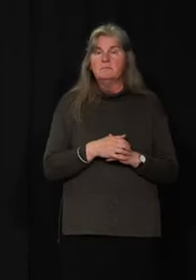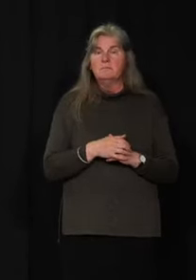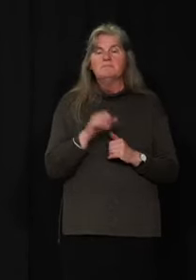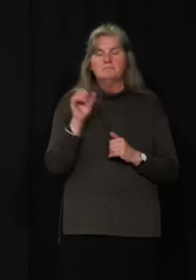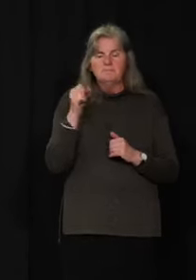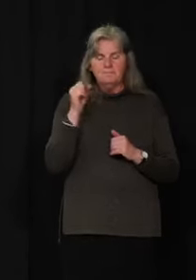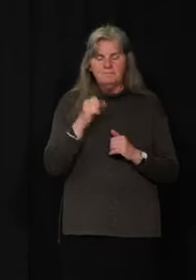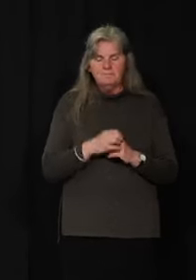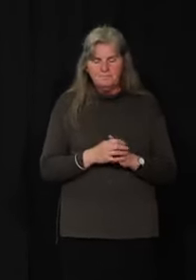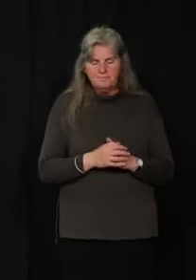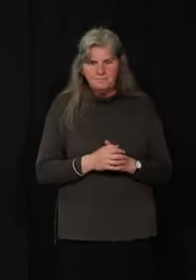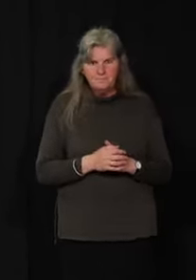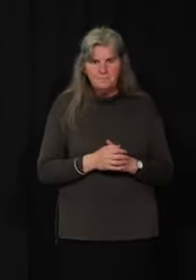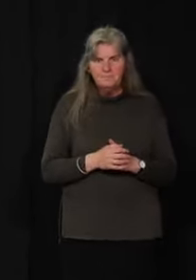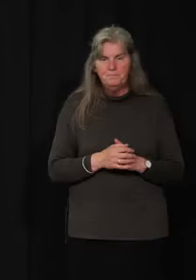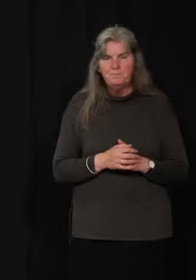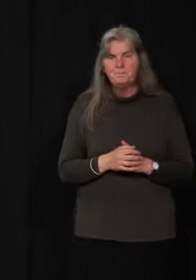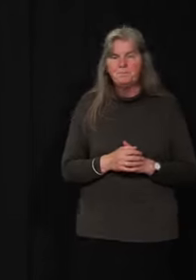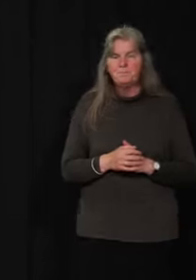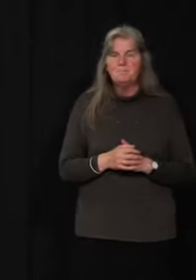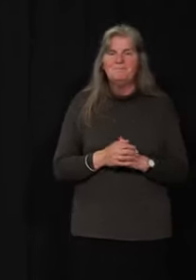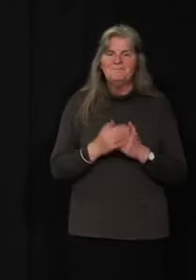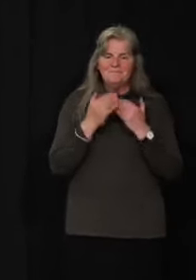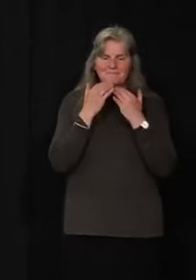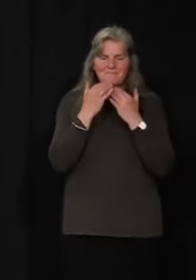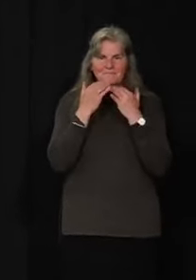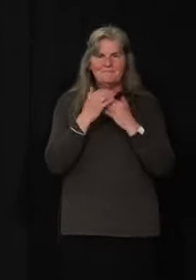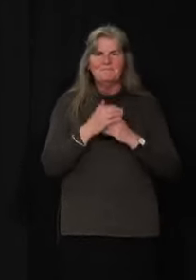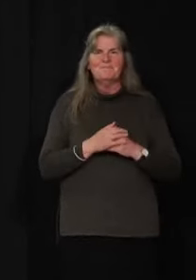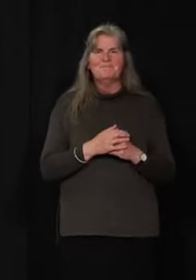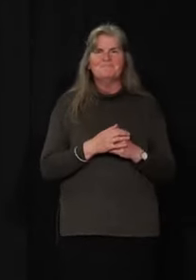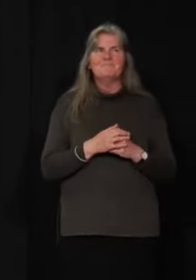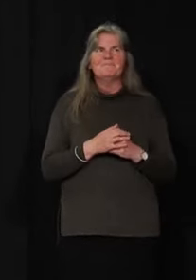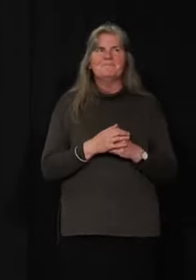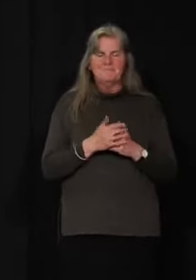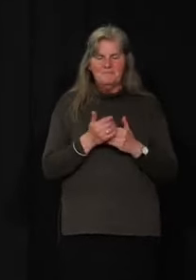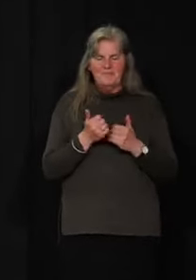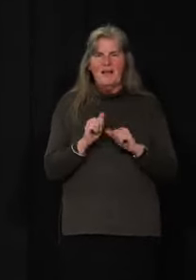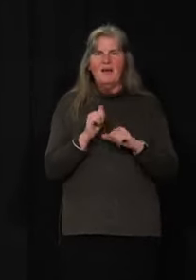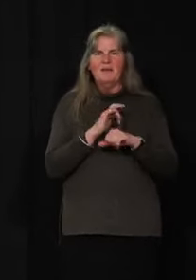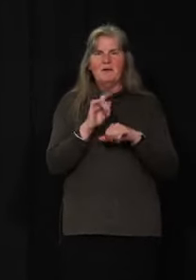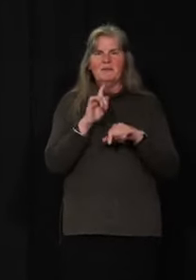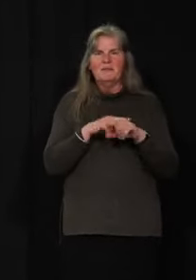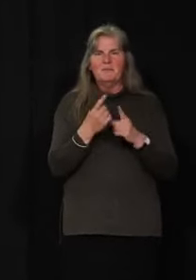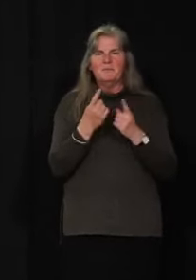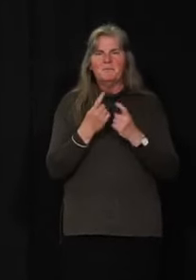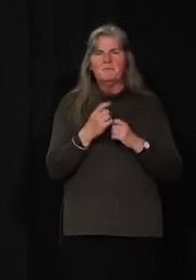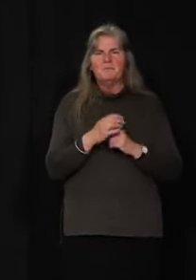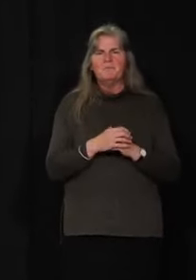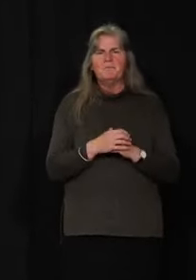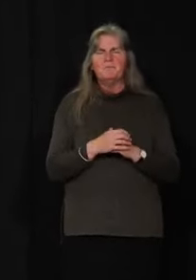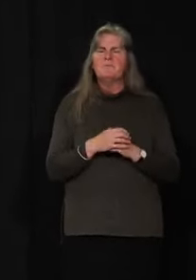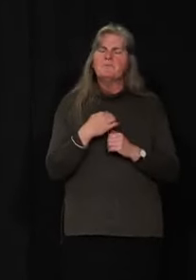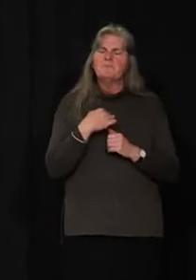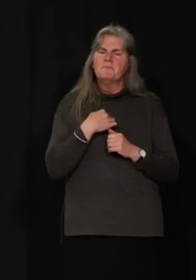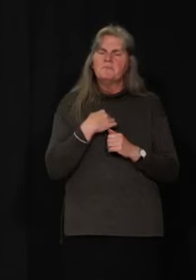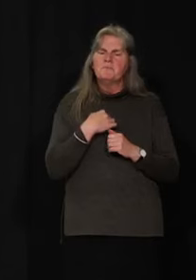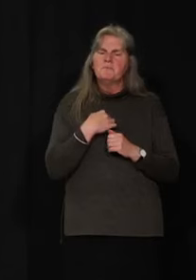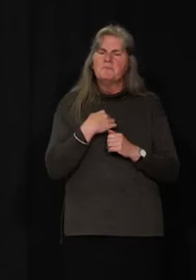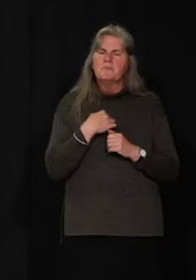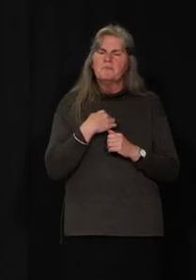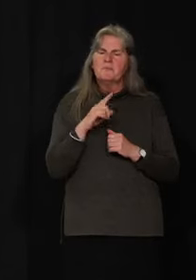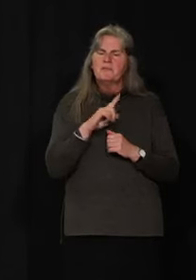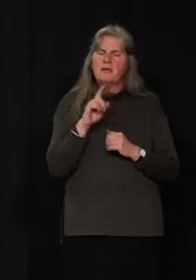Hi, yes. I'm still here. Please go ahead. for the extra time and everything. My question is just